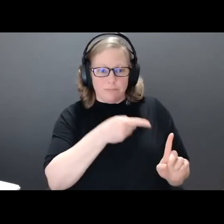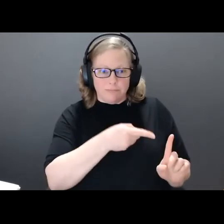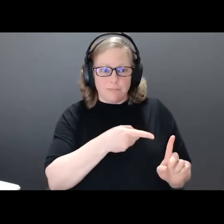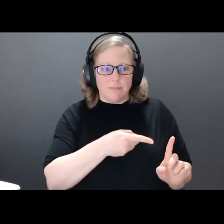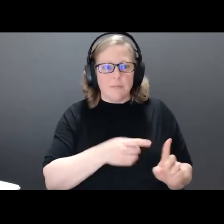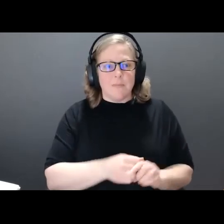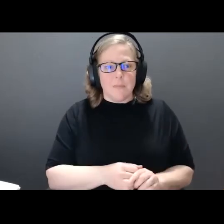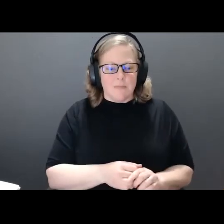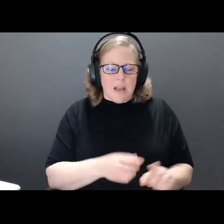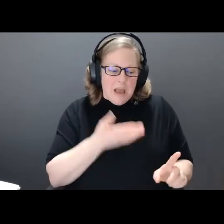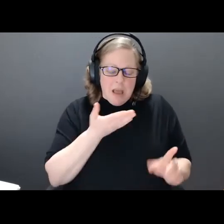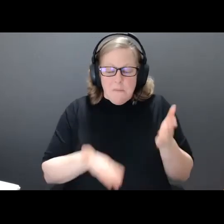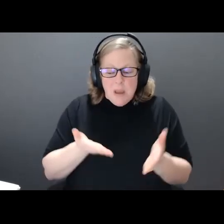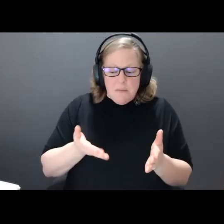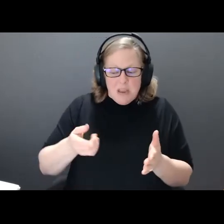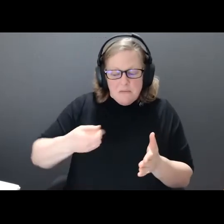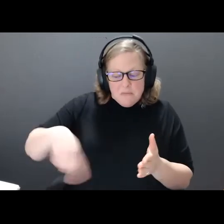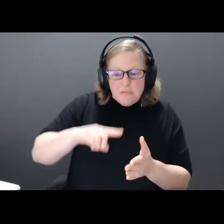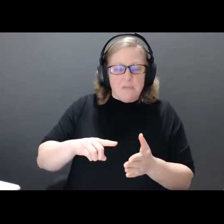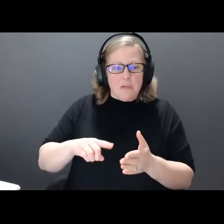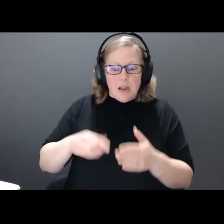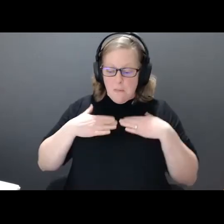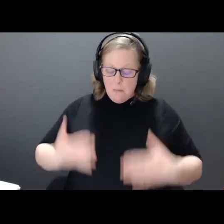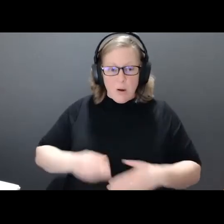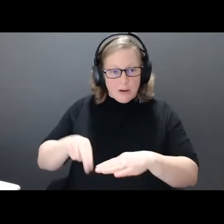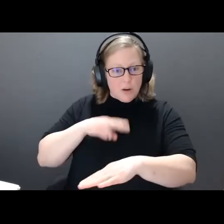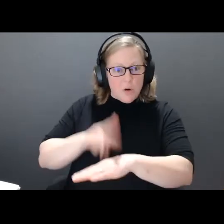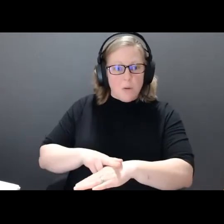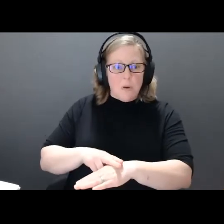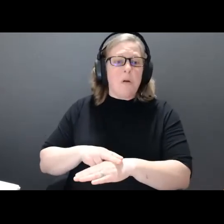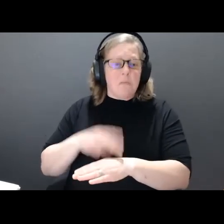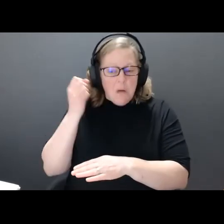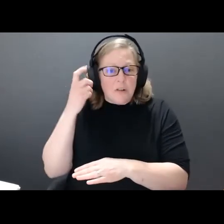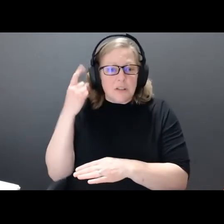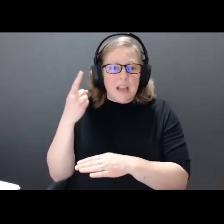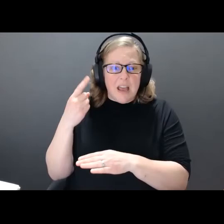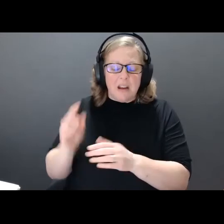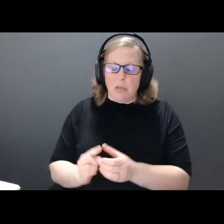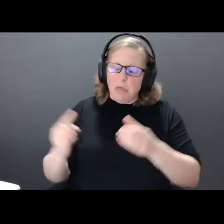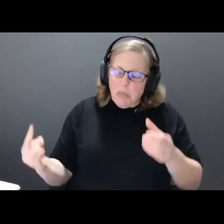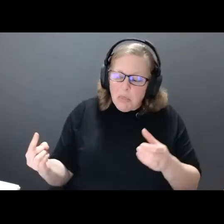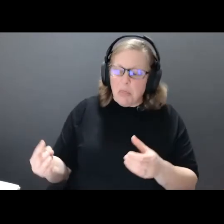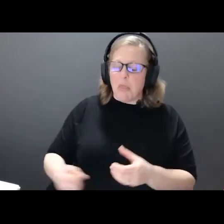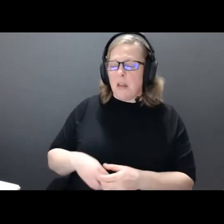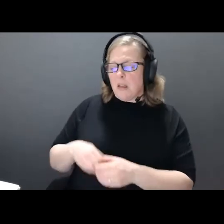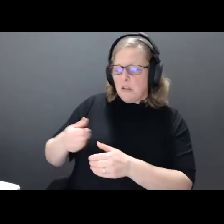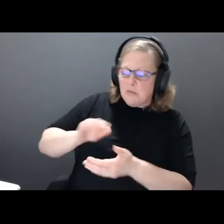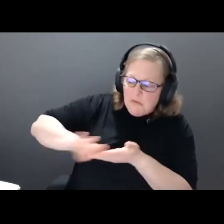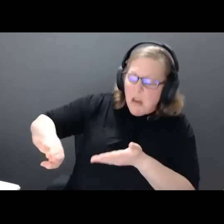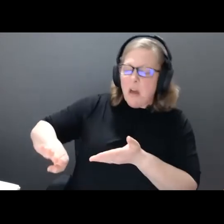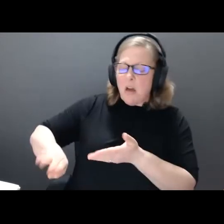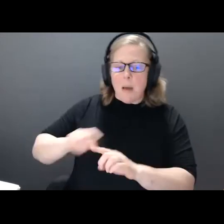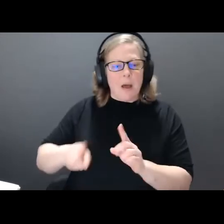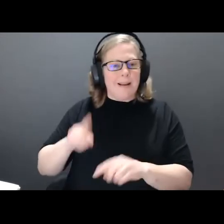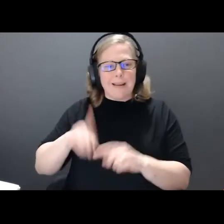excluded or rejected, but they don't know what it means to live in an extraordinary body in an ordinary world. I know directors